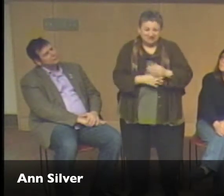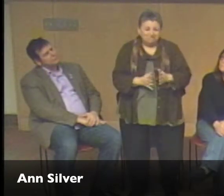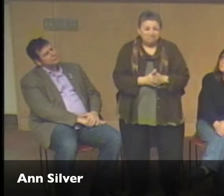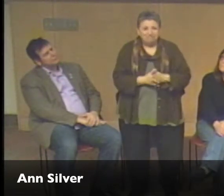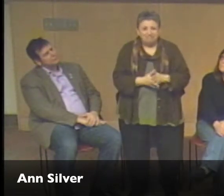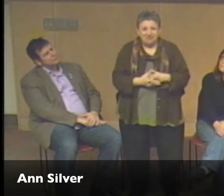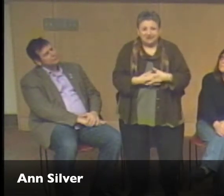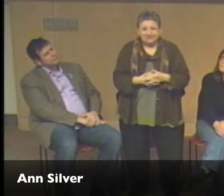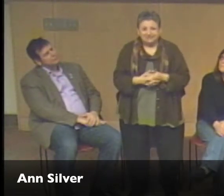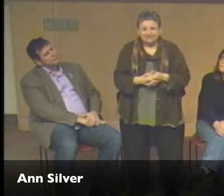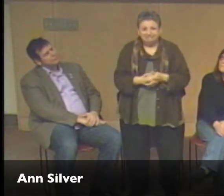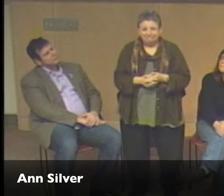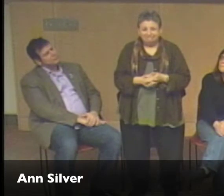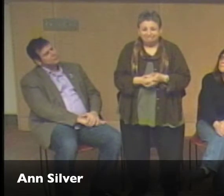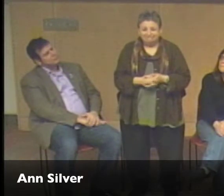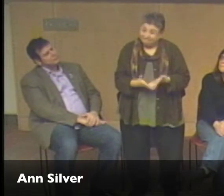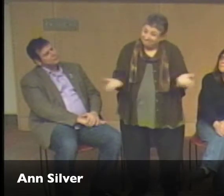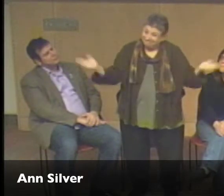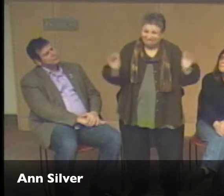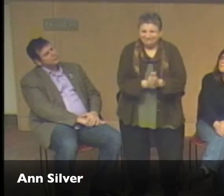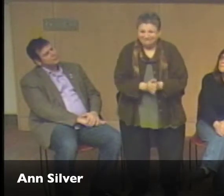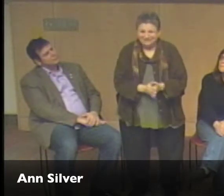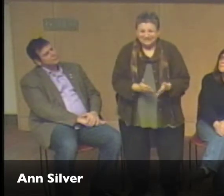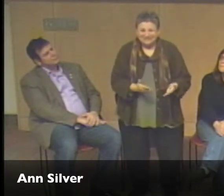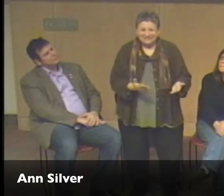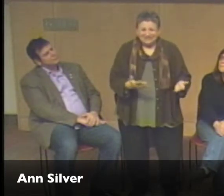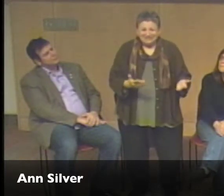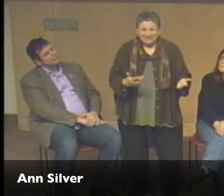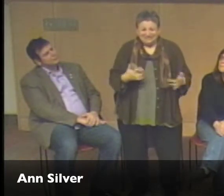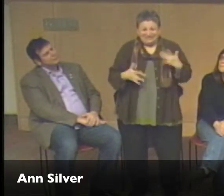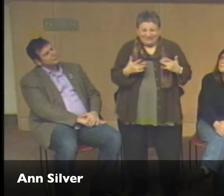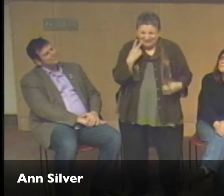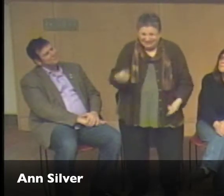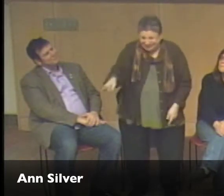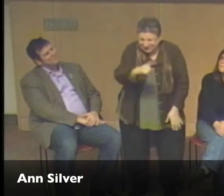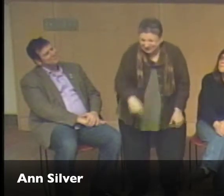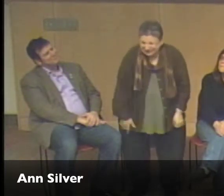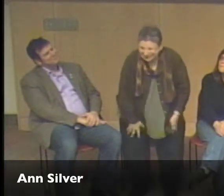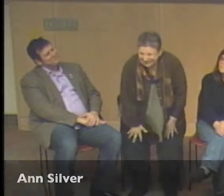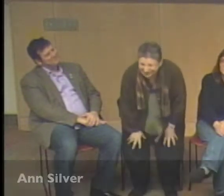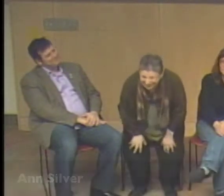over there at the table for you to produce. And that's me. I'm so excited to see you all.